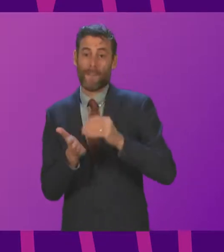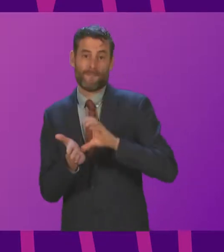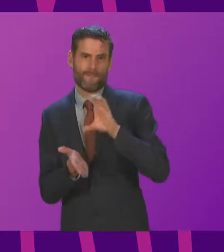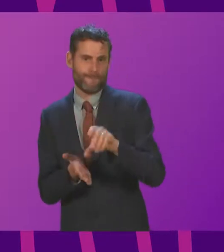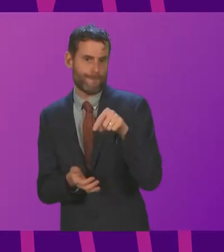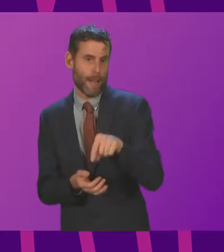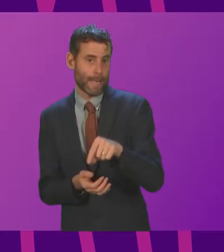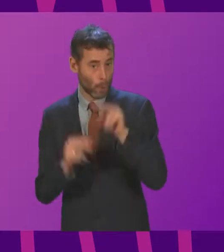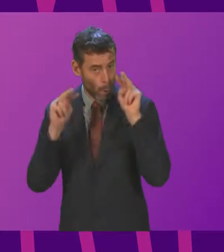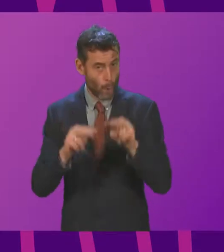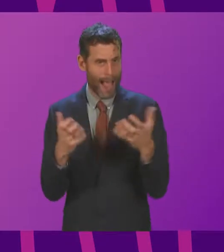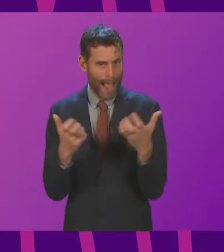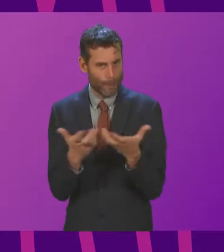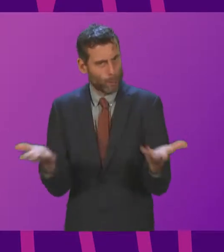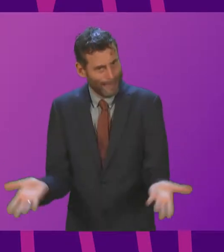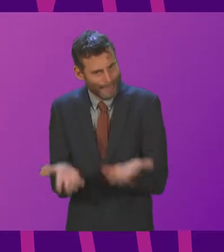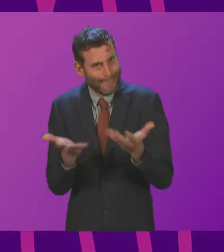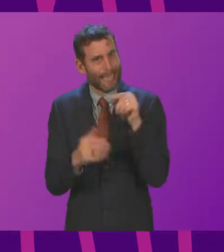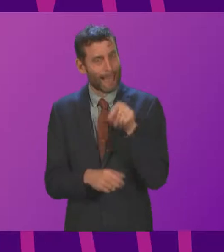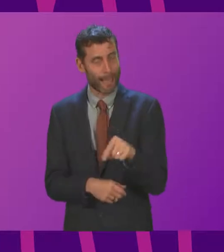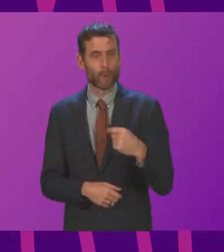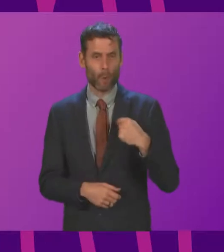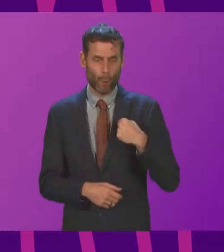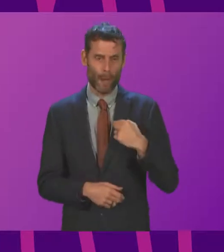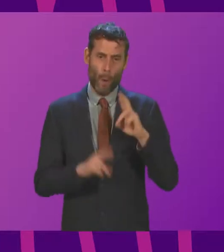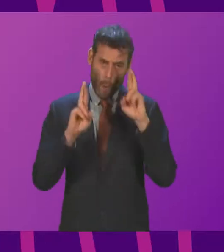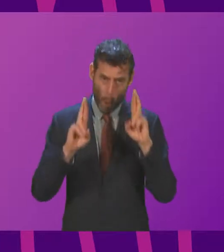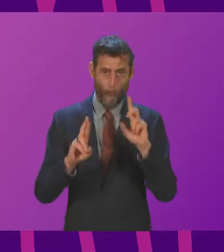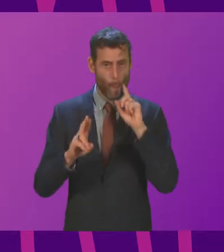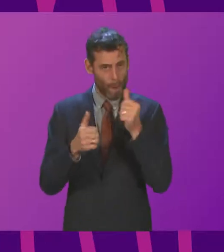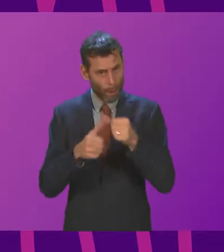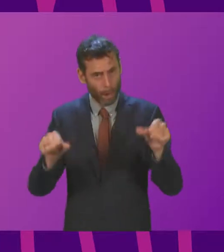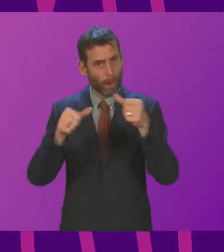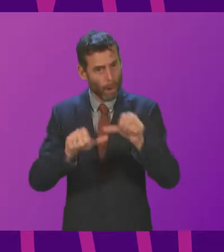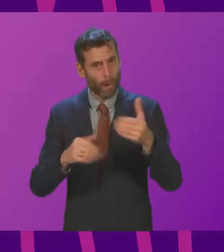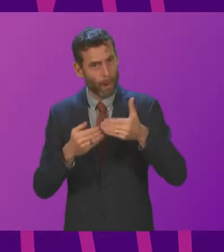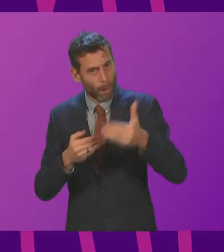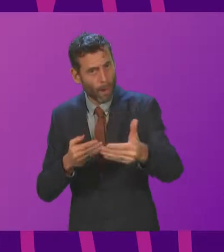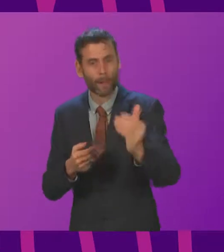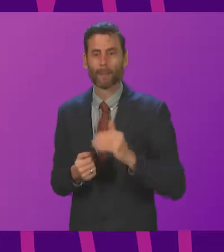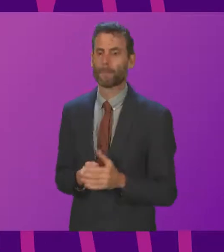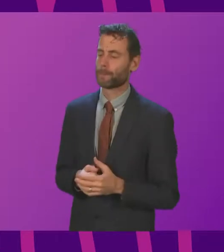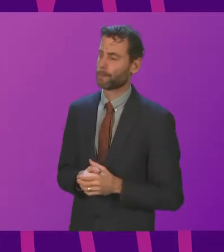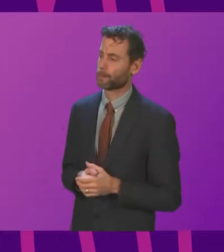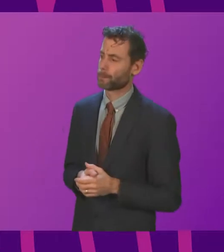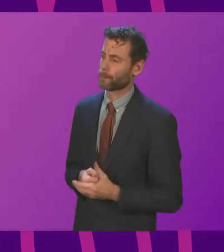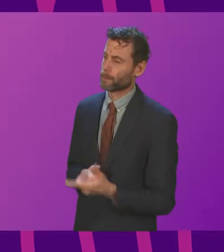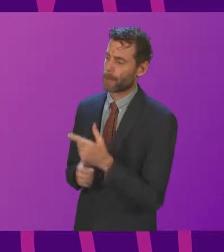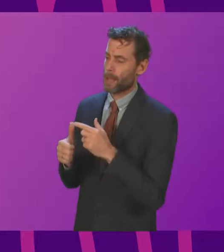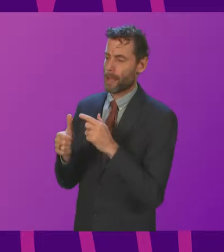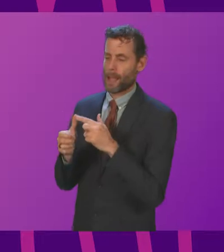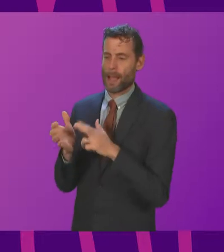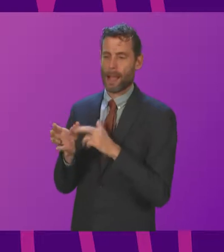very focused on trying to close that gap as much as possible. And that's what we've got to hope emerges over the period of this summit. Anna Sarwar.